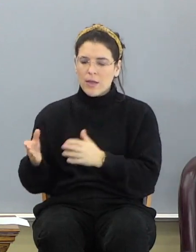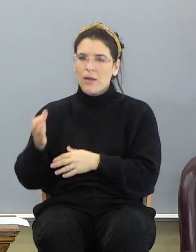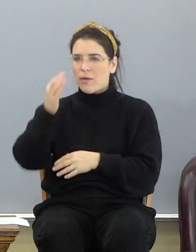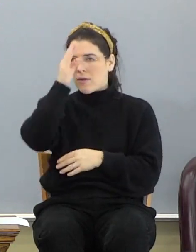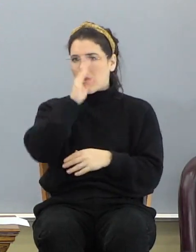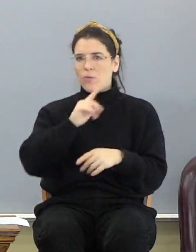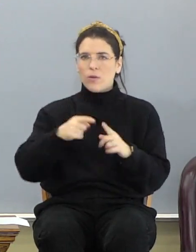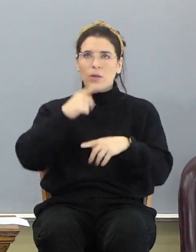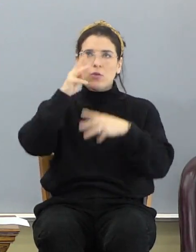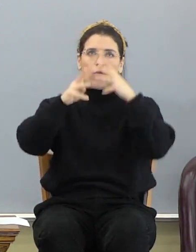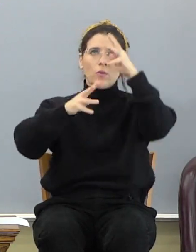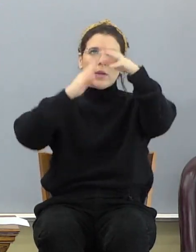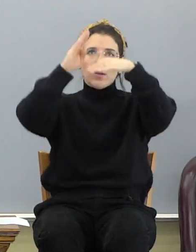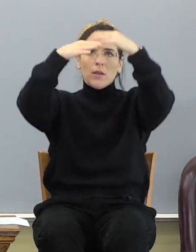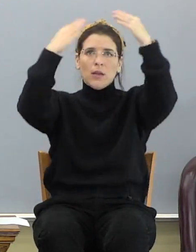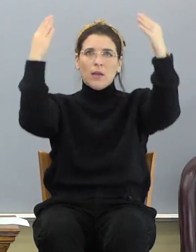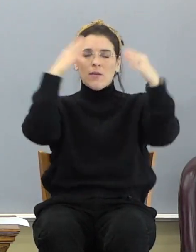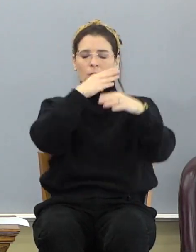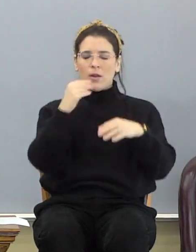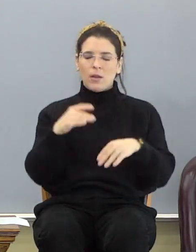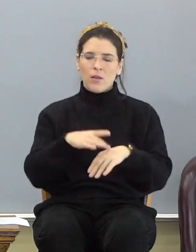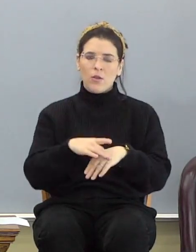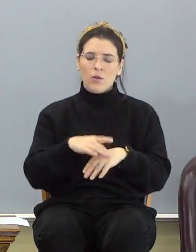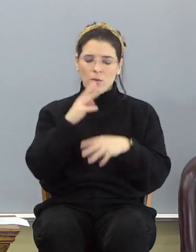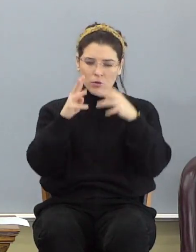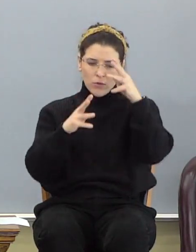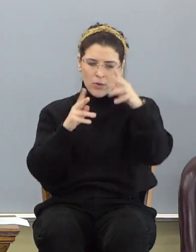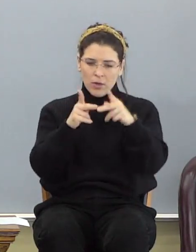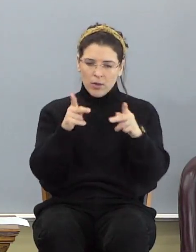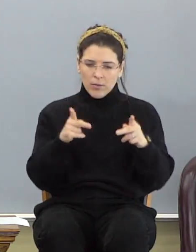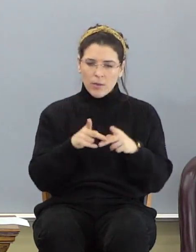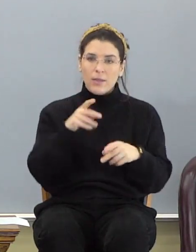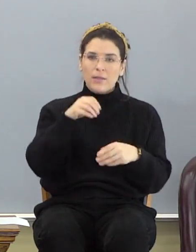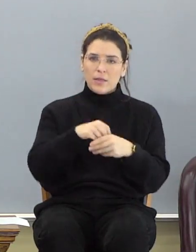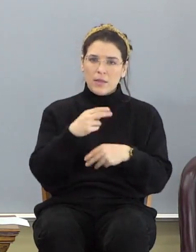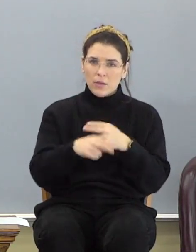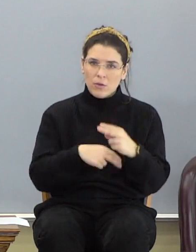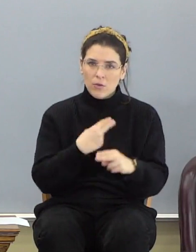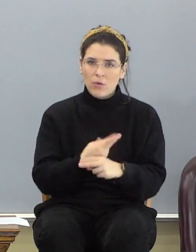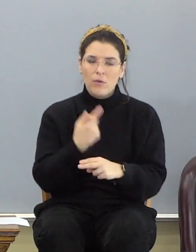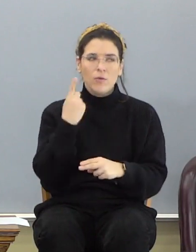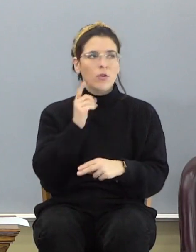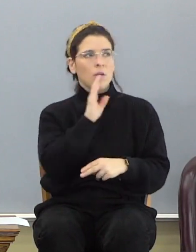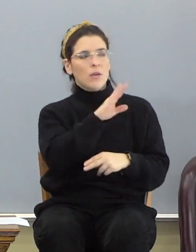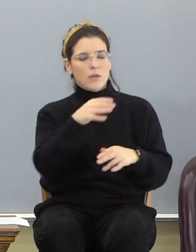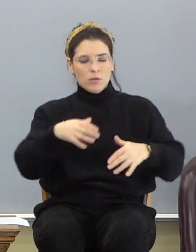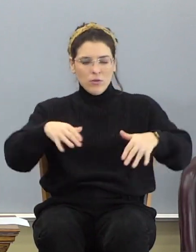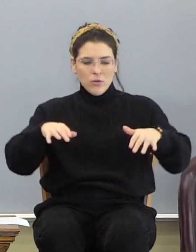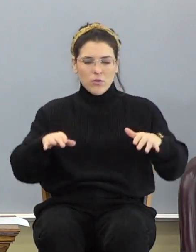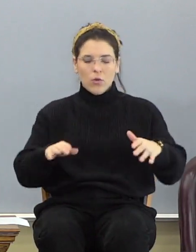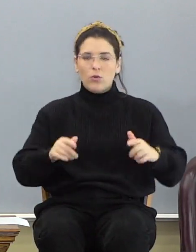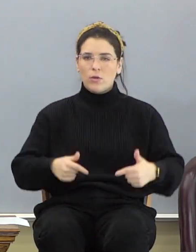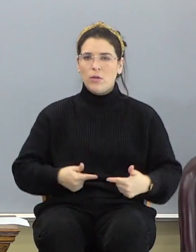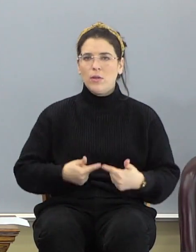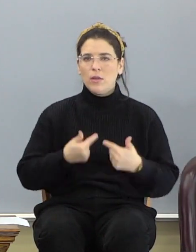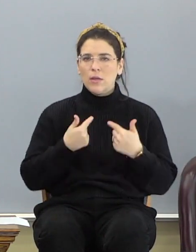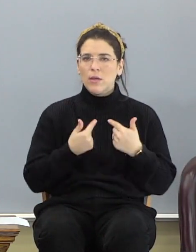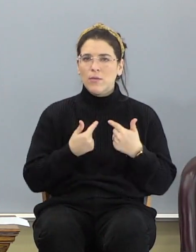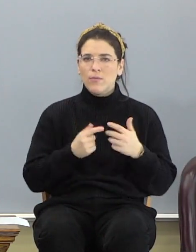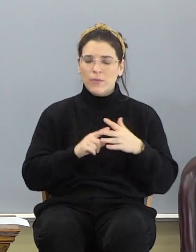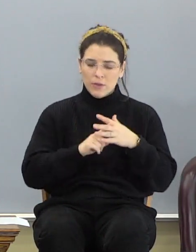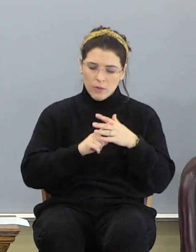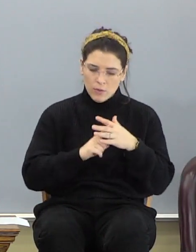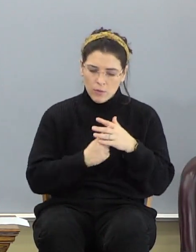1 when He created heaven and the earth was for Him to create a place in the universe for His throne to dwell. His